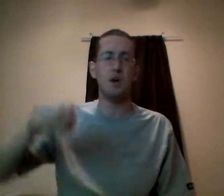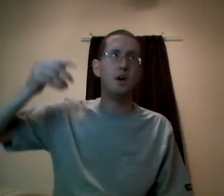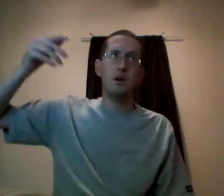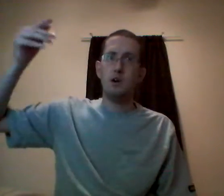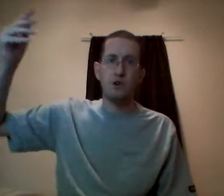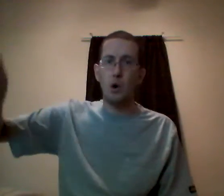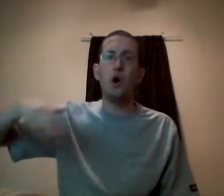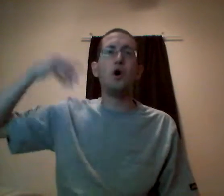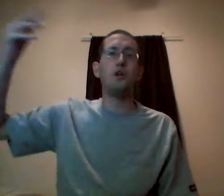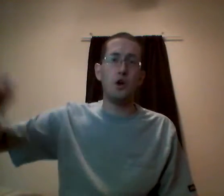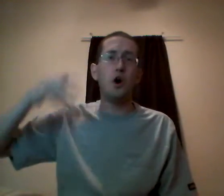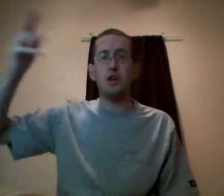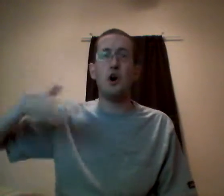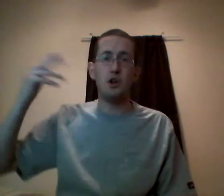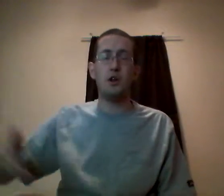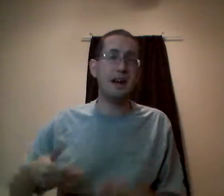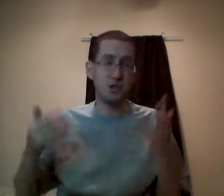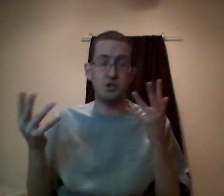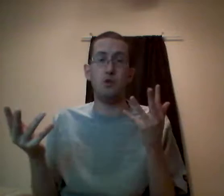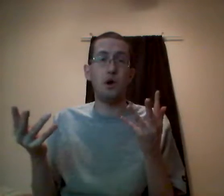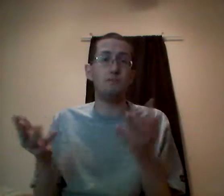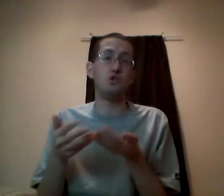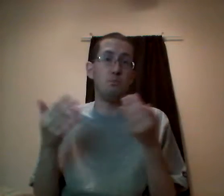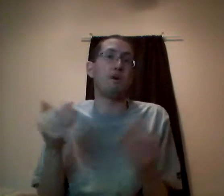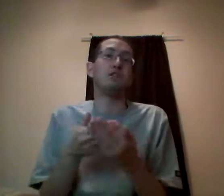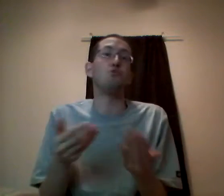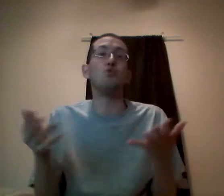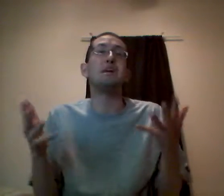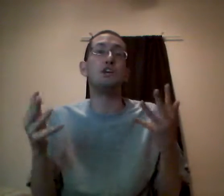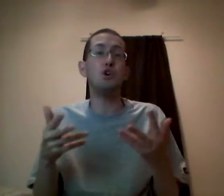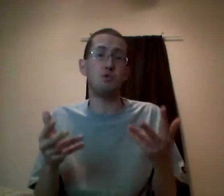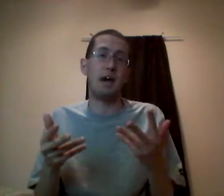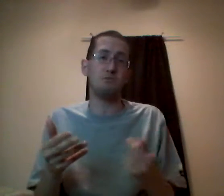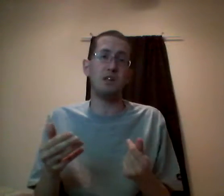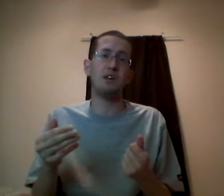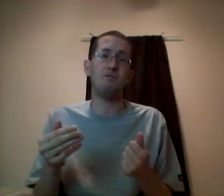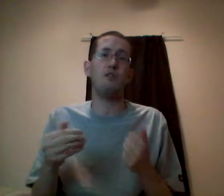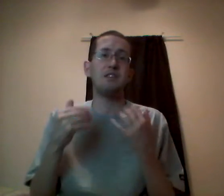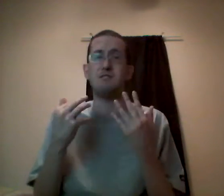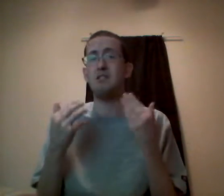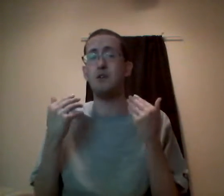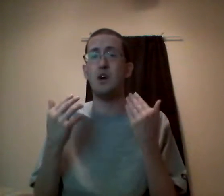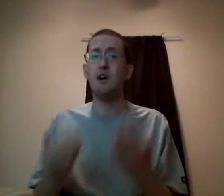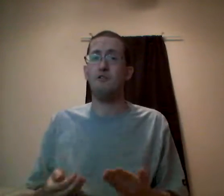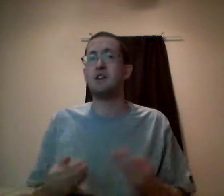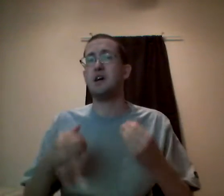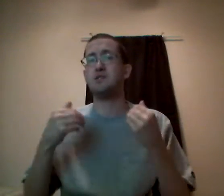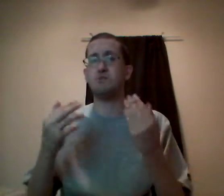go on and on and on and on. It actually goes all the way up to the brand new Wii U games. Anything involving Nintendo's franchises,